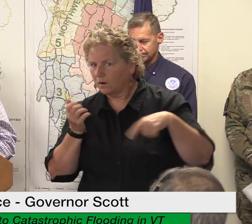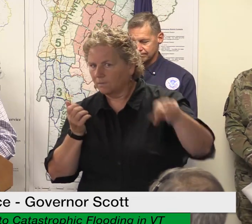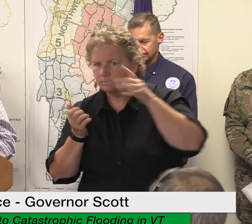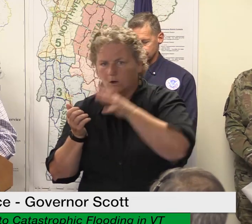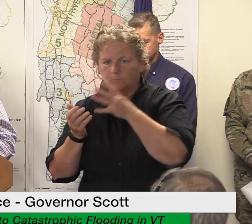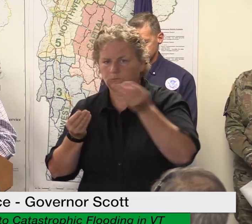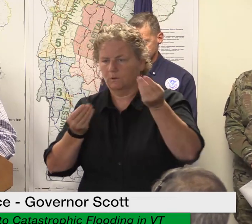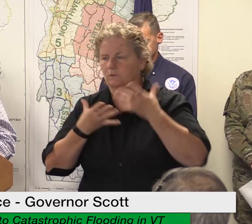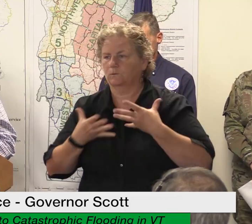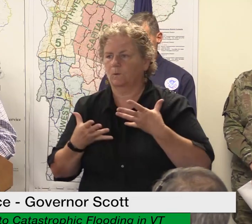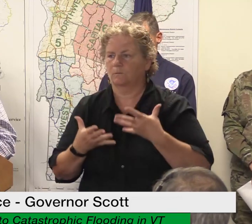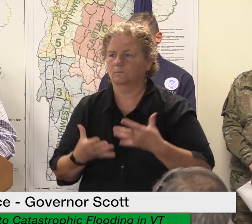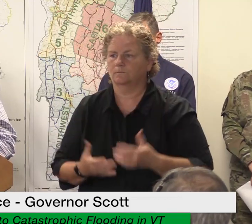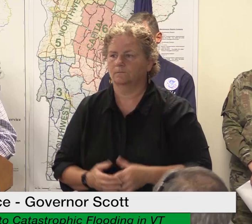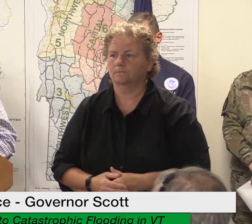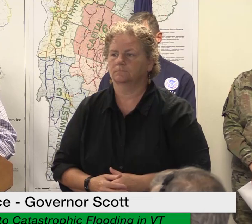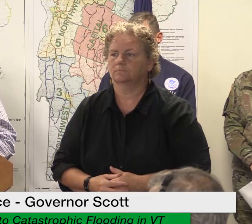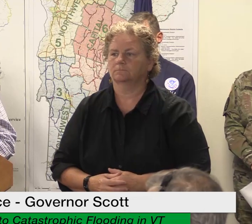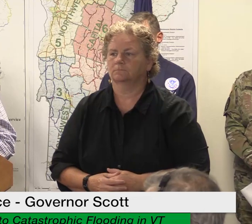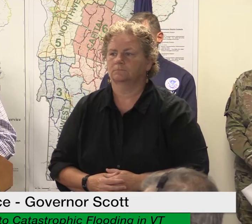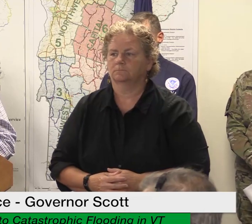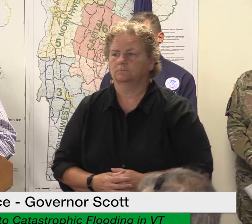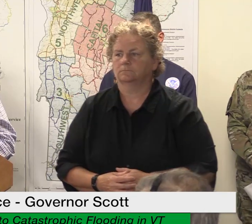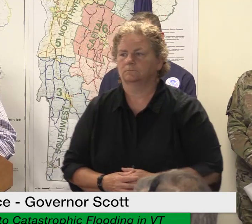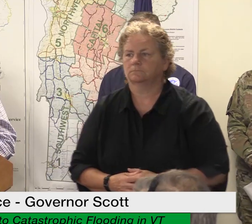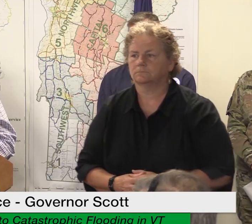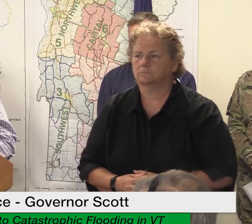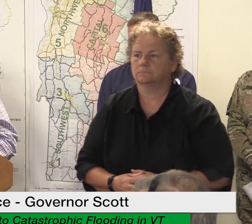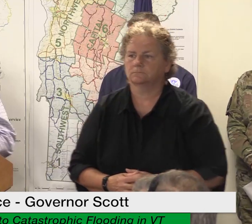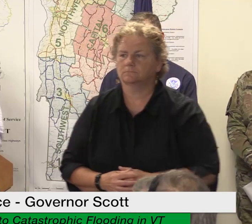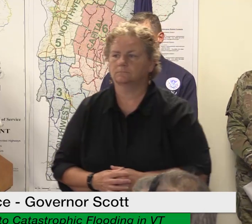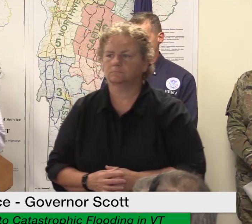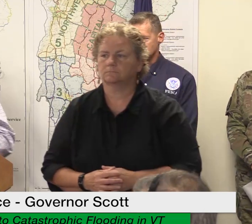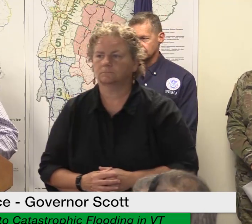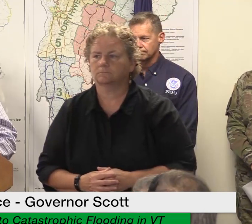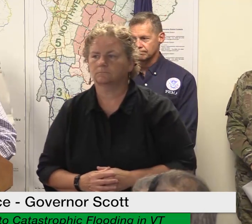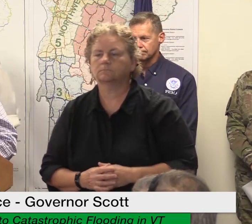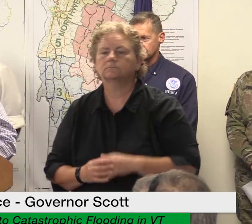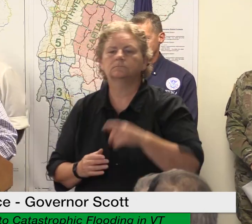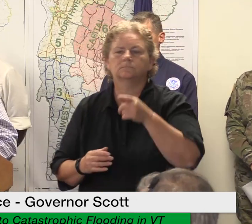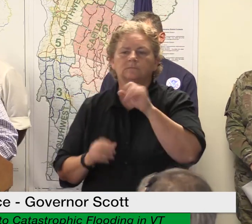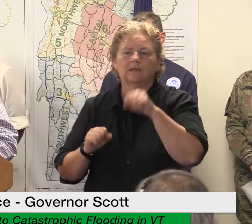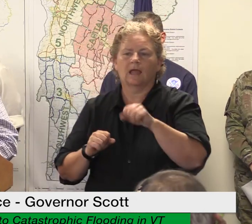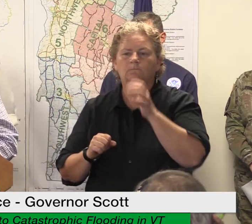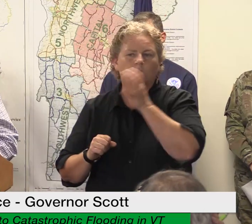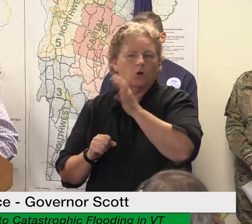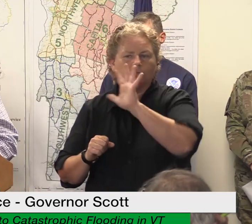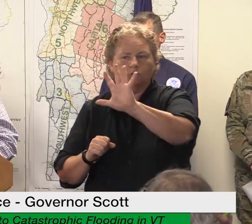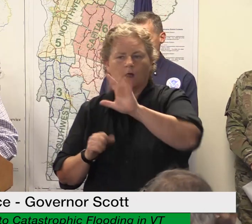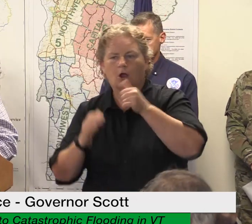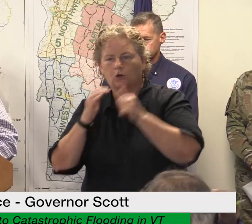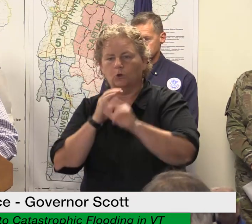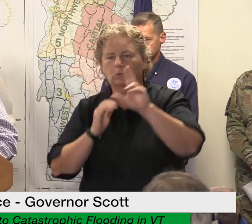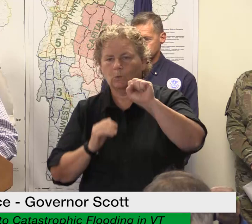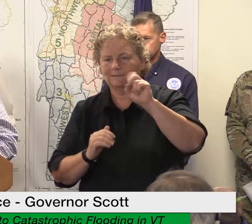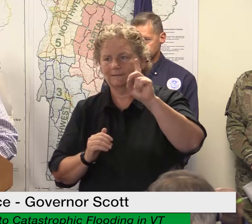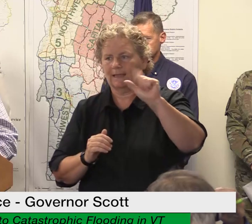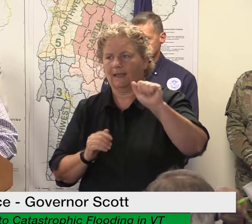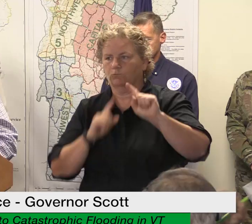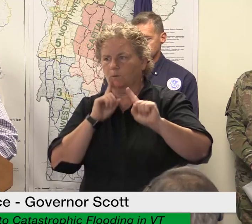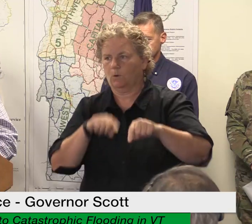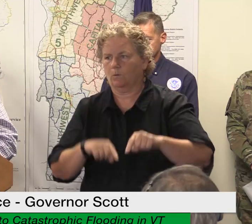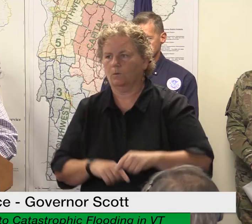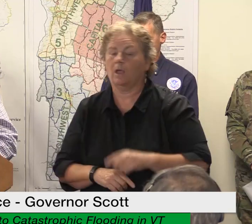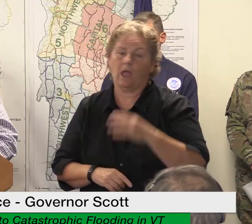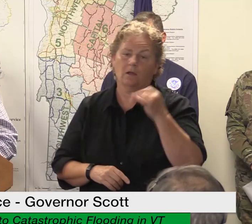their losses through usda and also place a phone call or as we mentioned get on 211 as well so we can get those